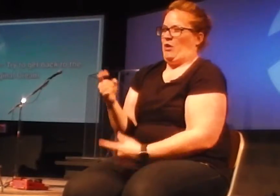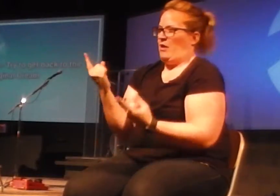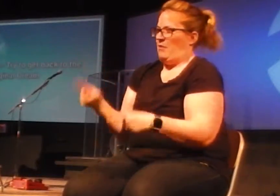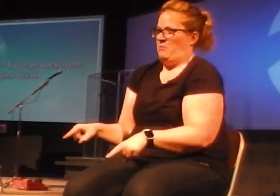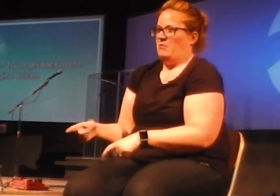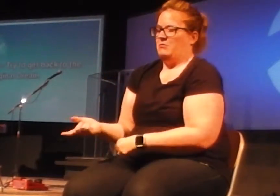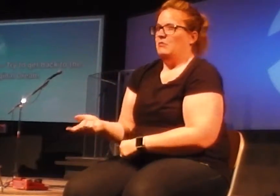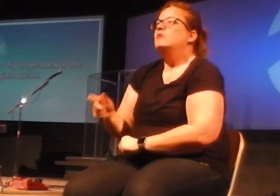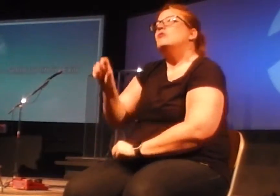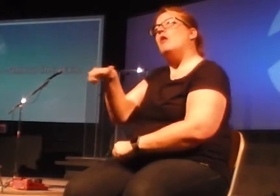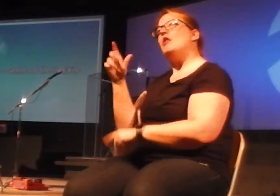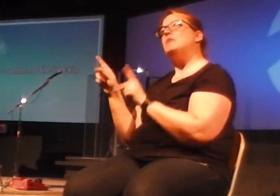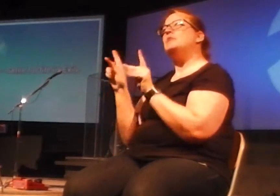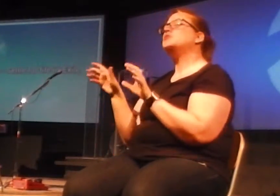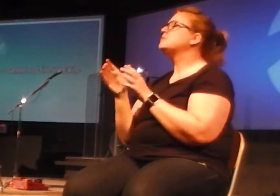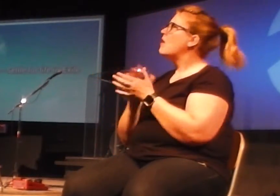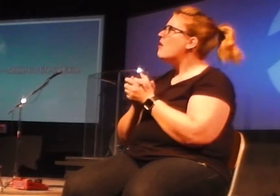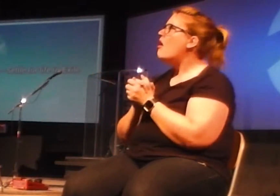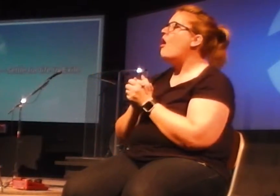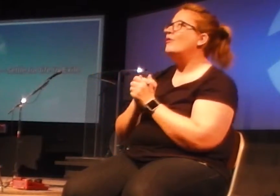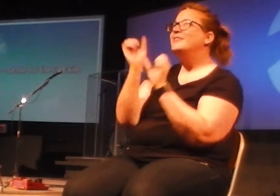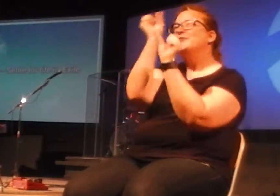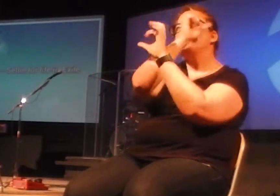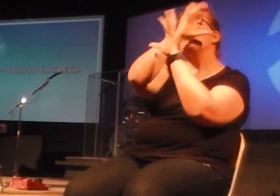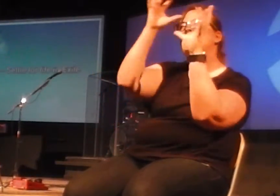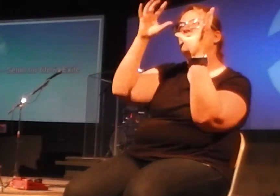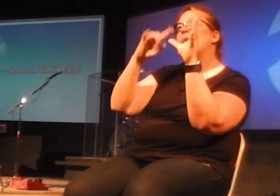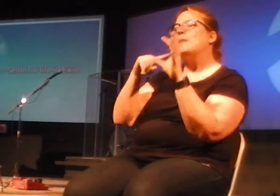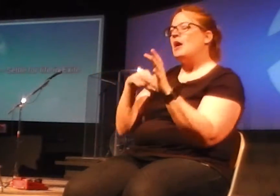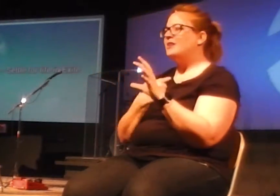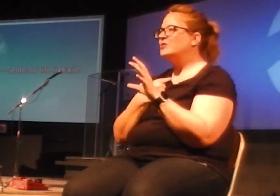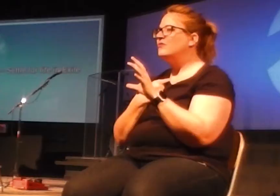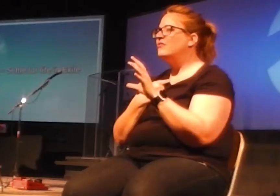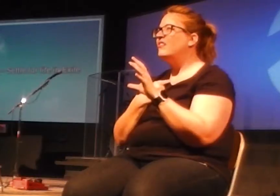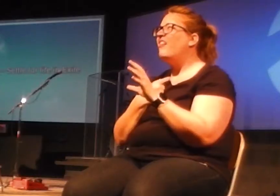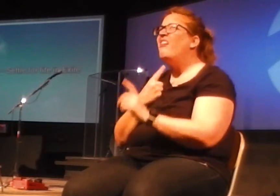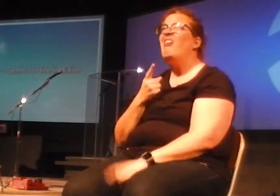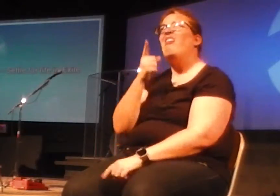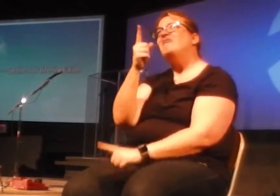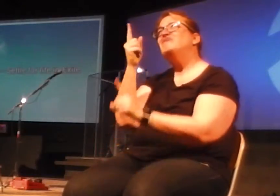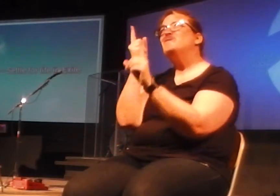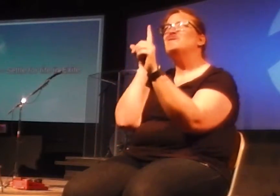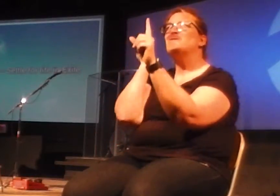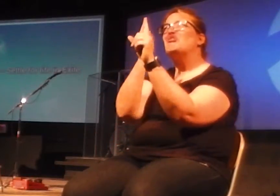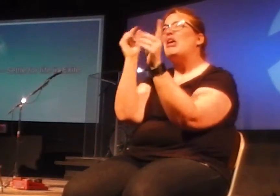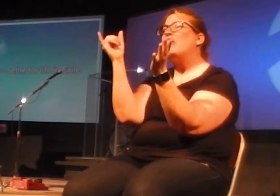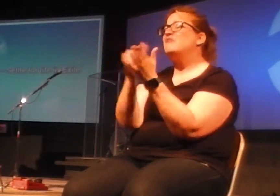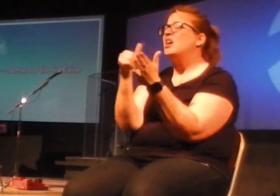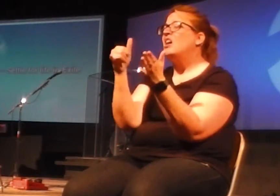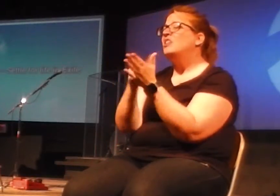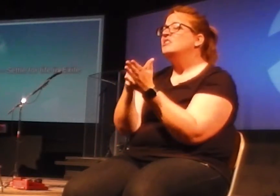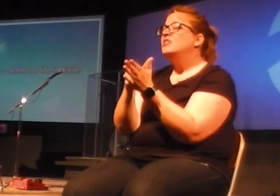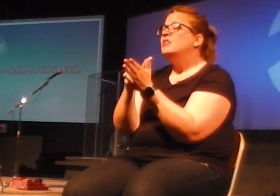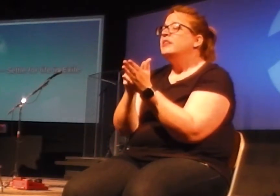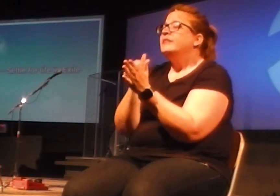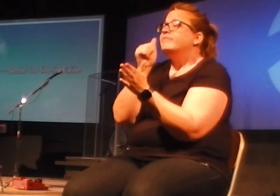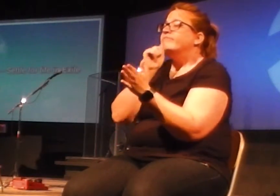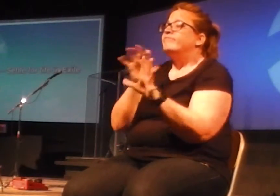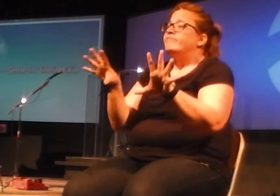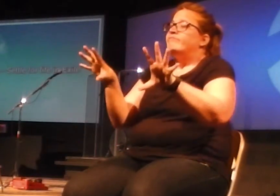what other people do is they go dream exile. They realize they can't get back to that original dream. And so what they do is they just kind of settle for a life in